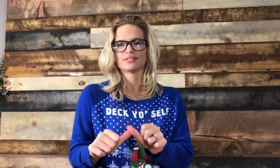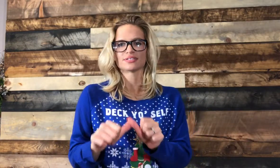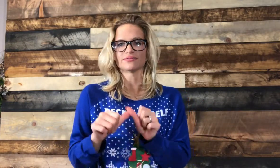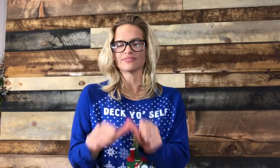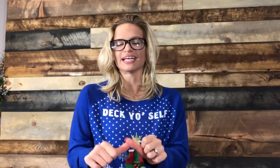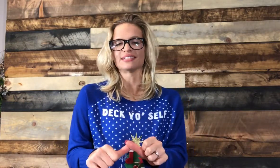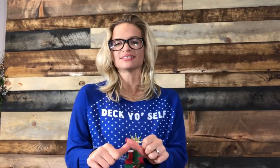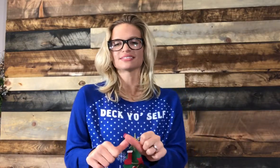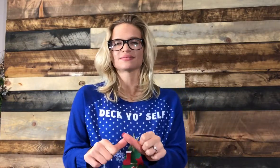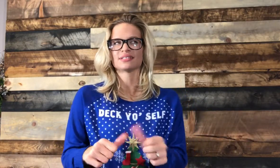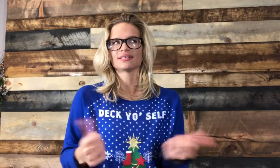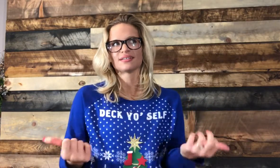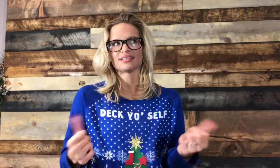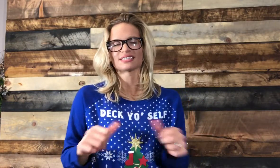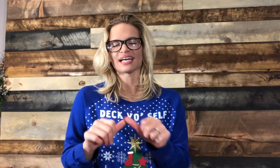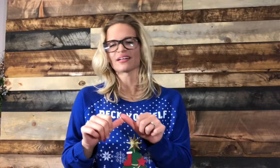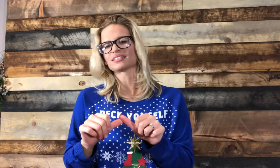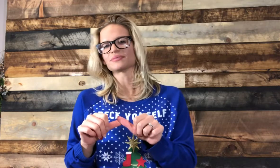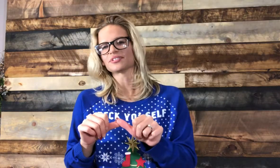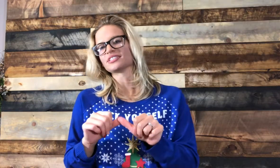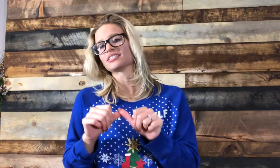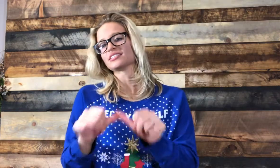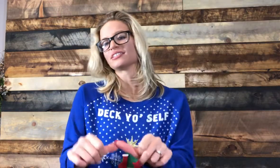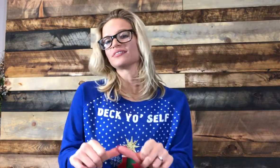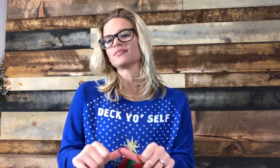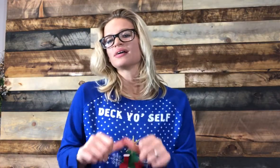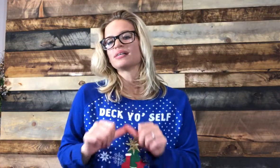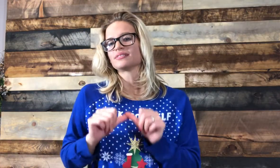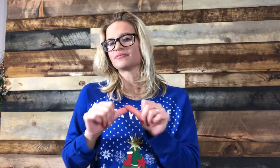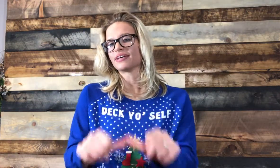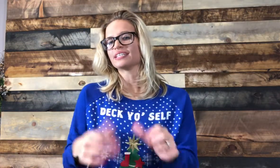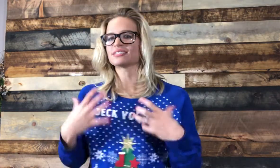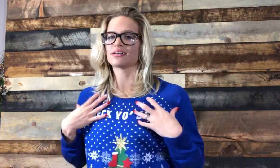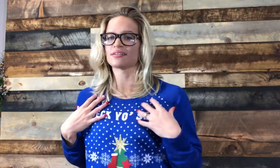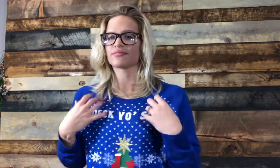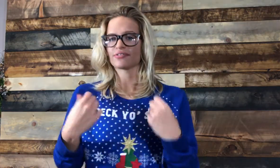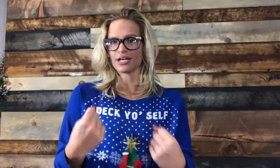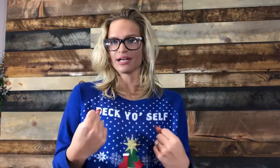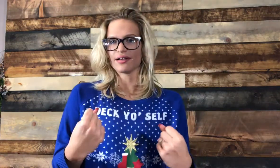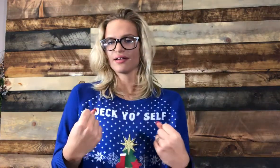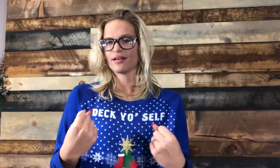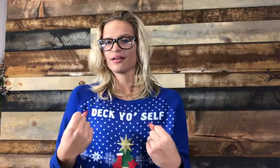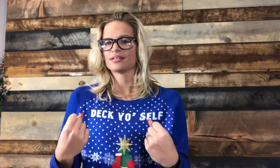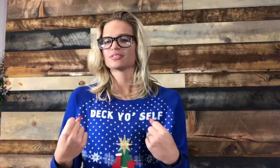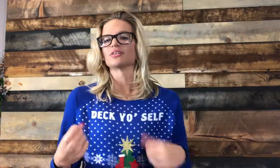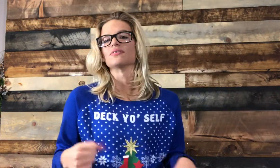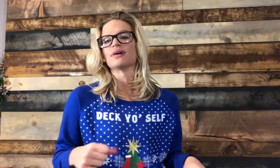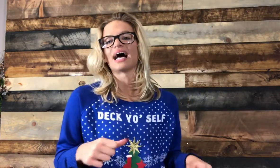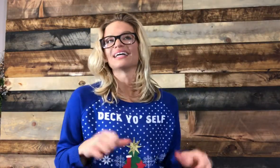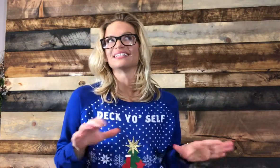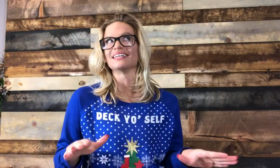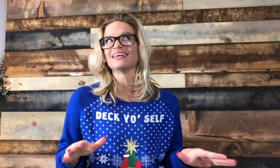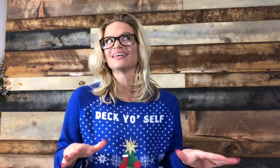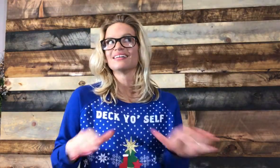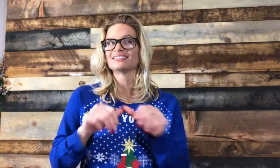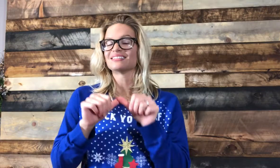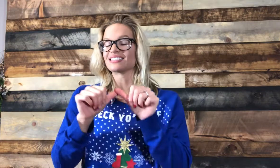So face. It's kind of similar to continue. To face unafraid. So I did to